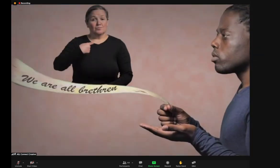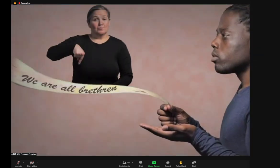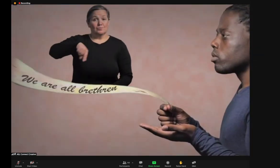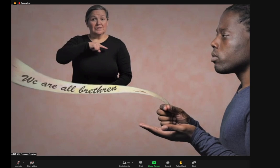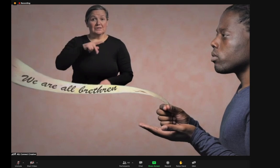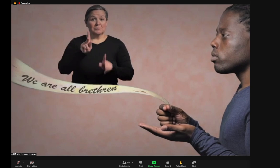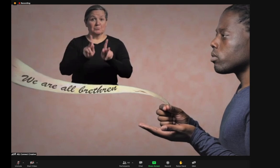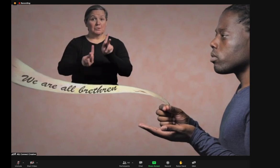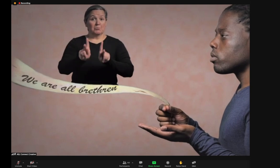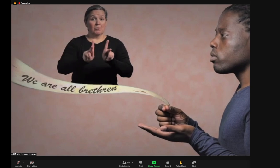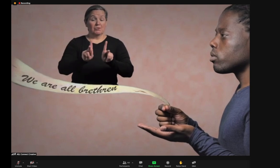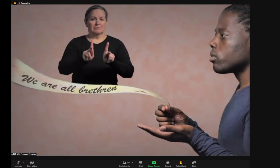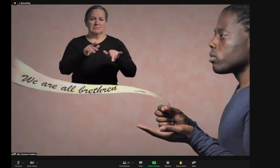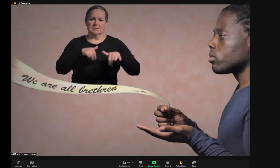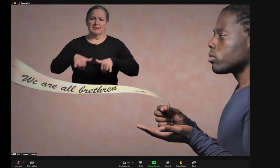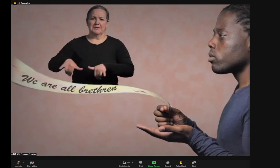Now, we are all Revan.